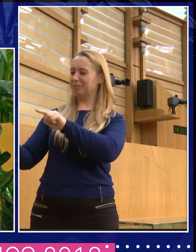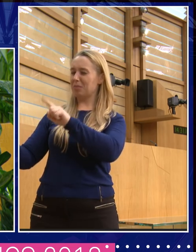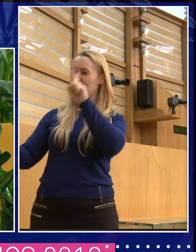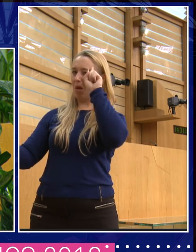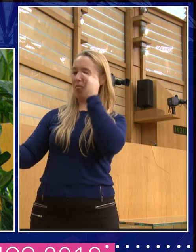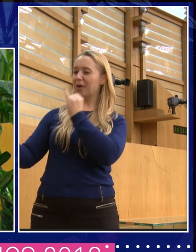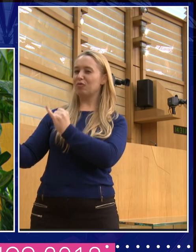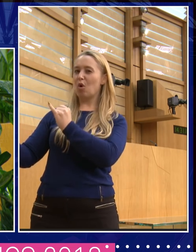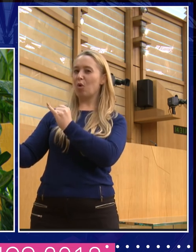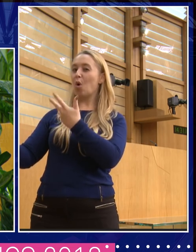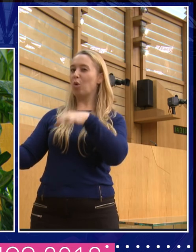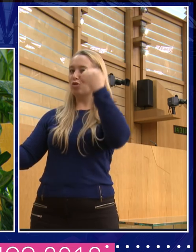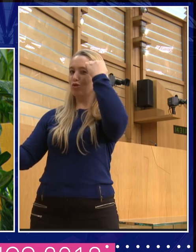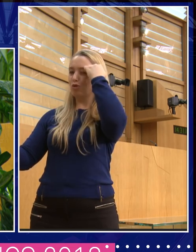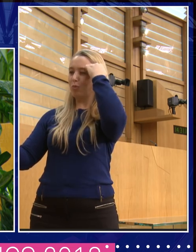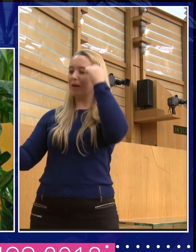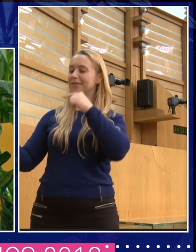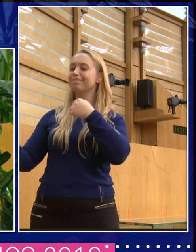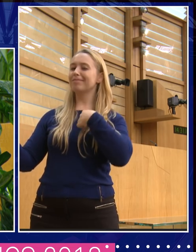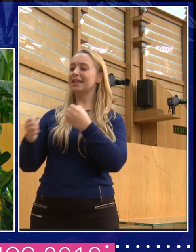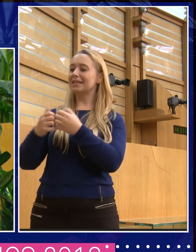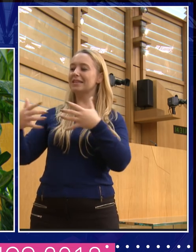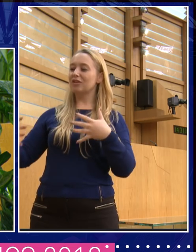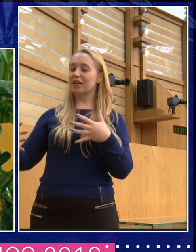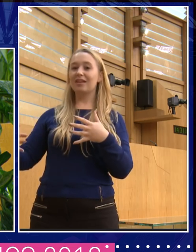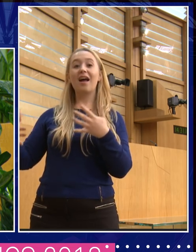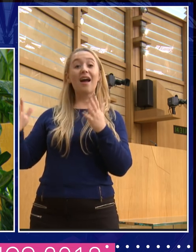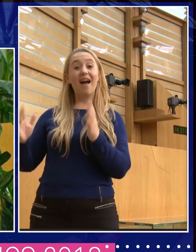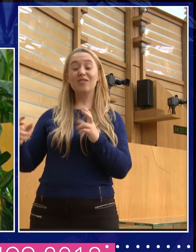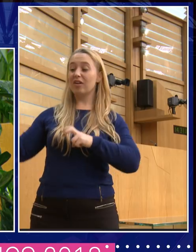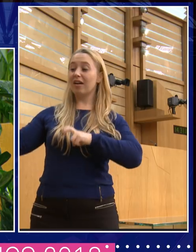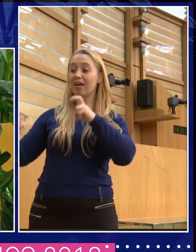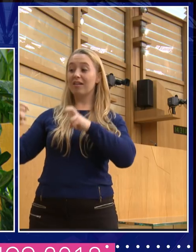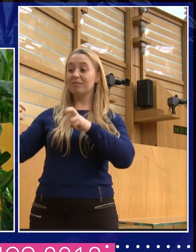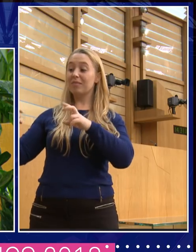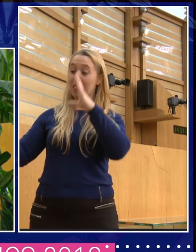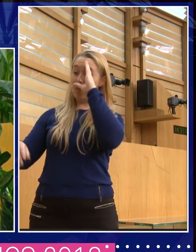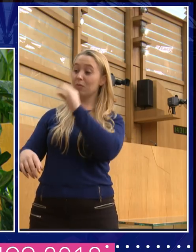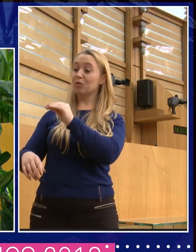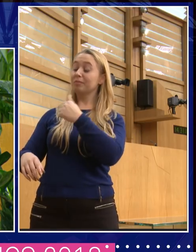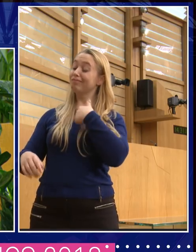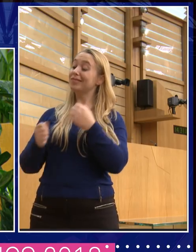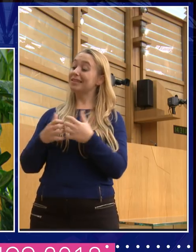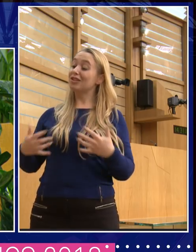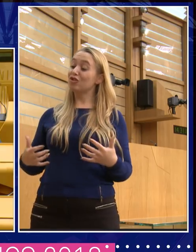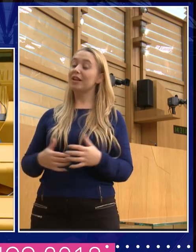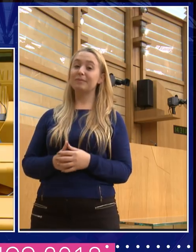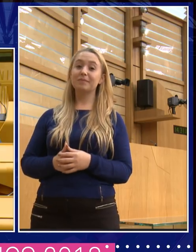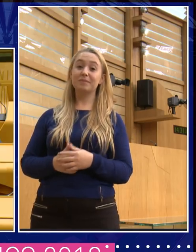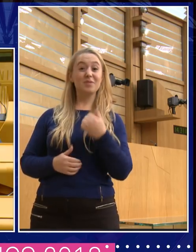possibly stupid or with which I disagree, I say I don't agree with you. And that's... I mean, I've done that